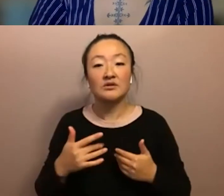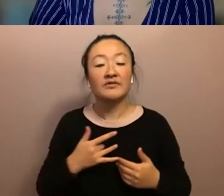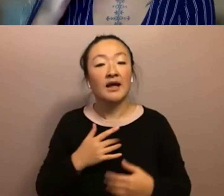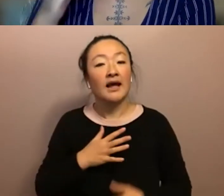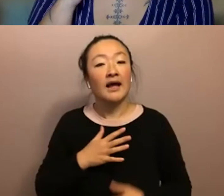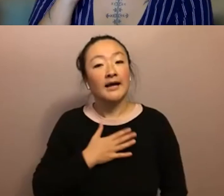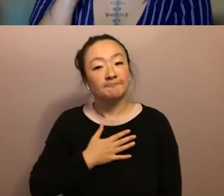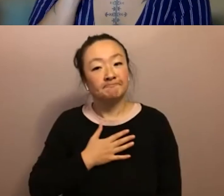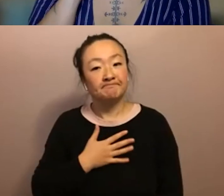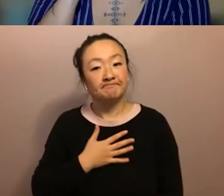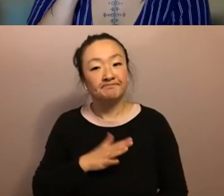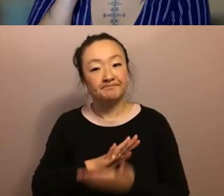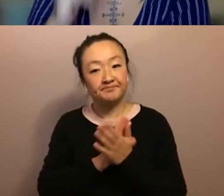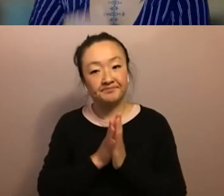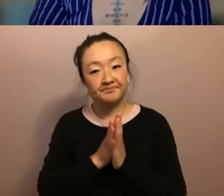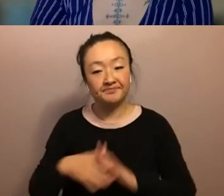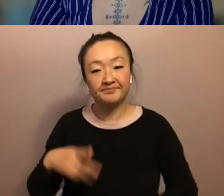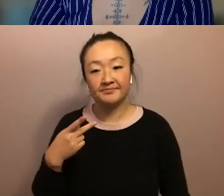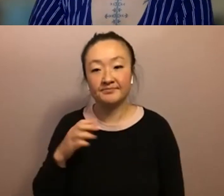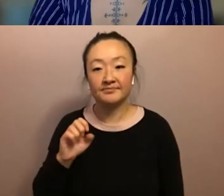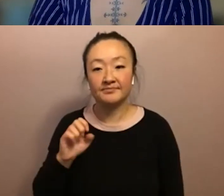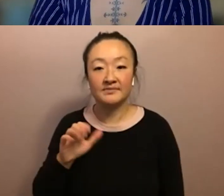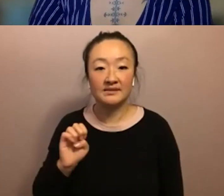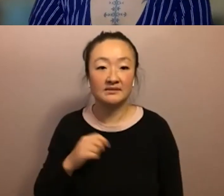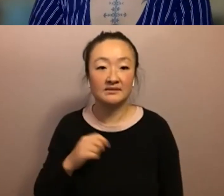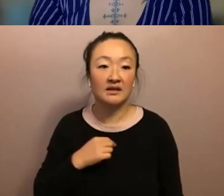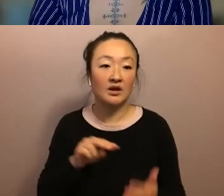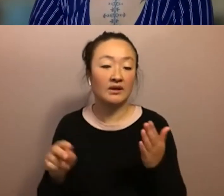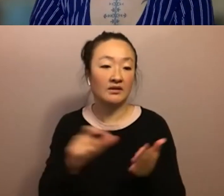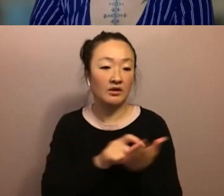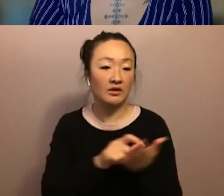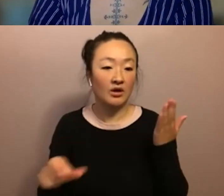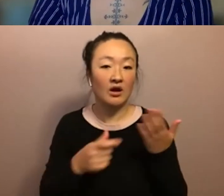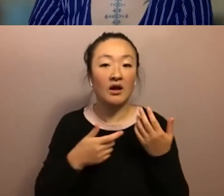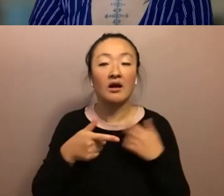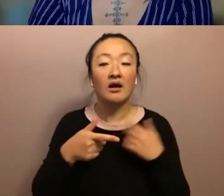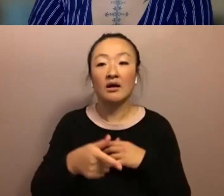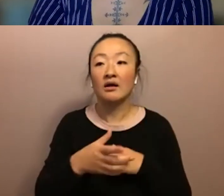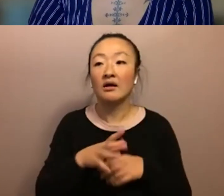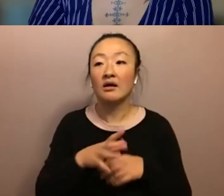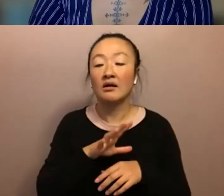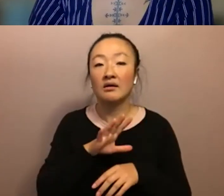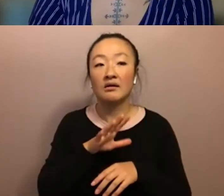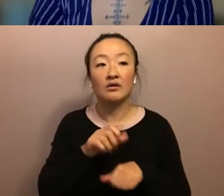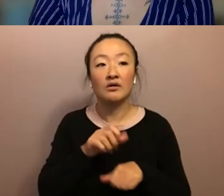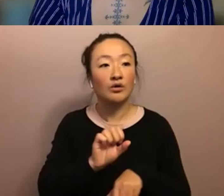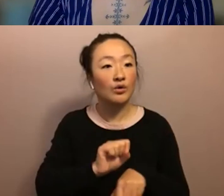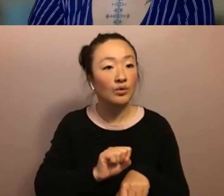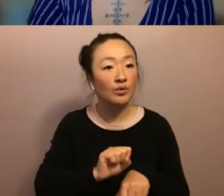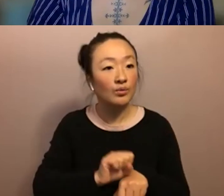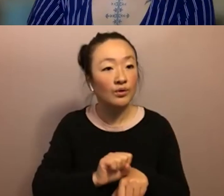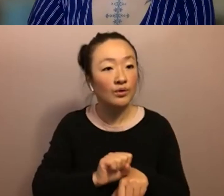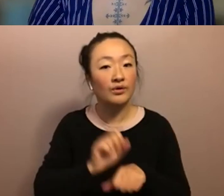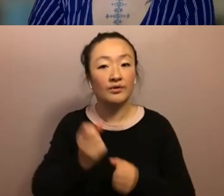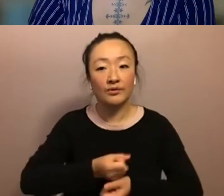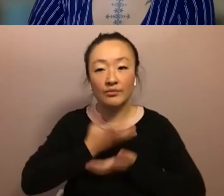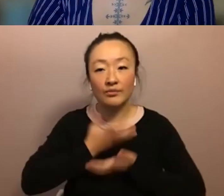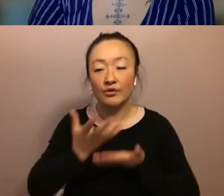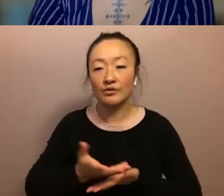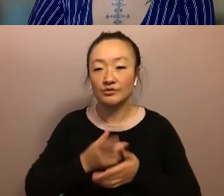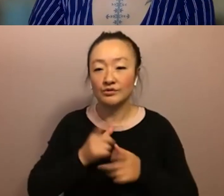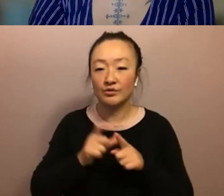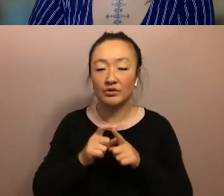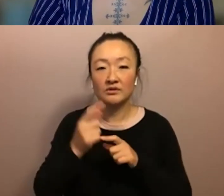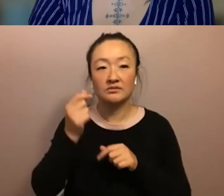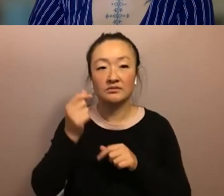was in grad school after reading that article and sitting with her work sitting with her poetry sitting with her words um that reminded